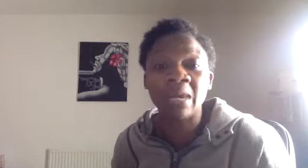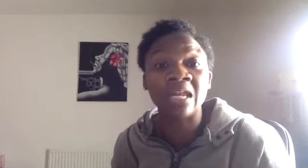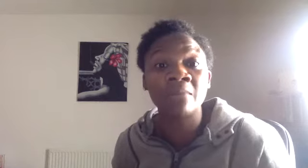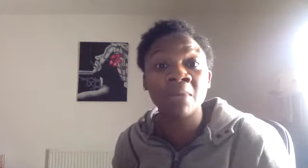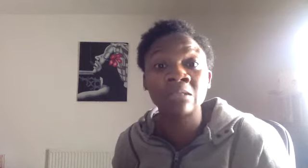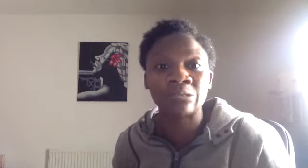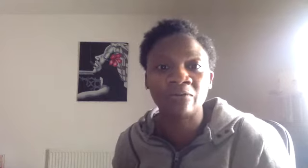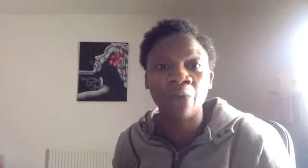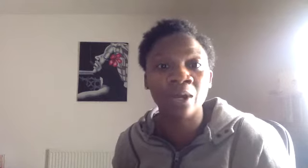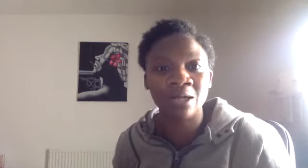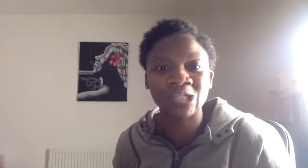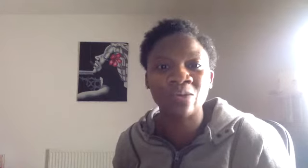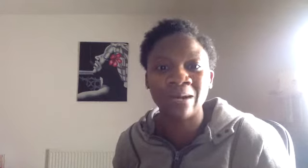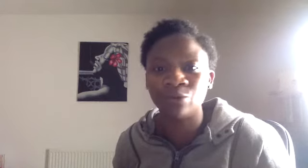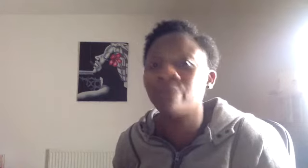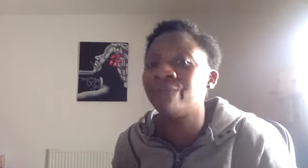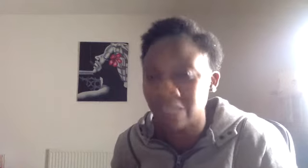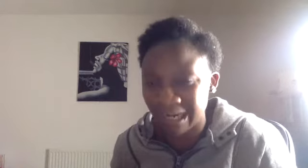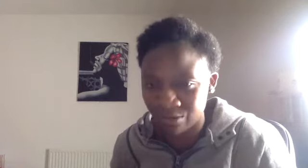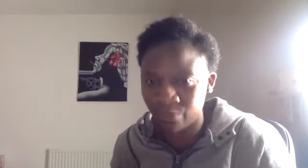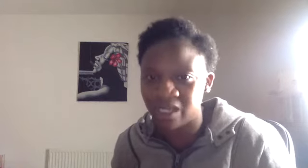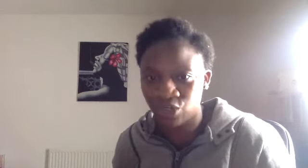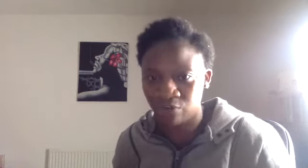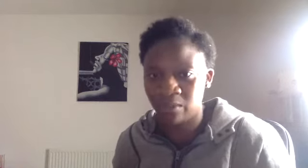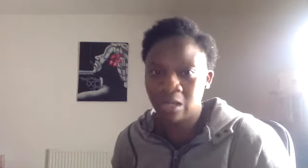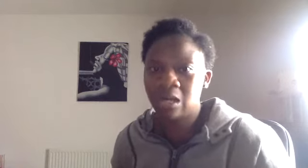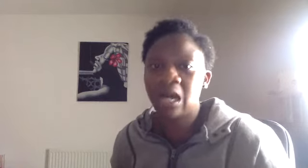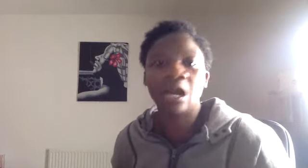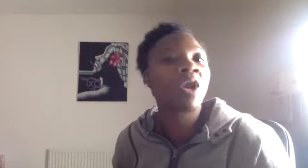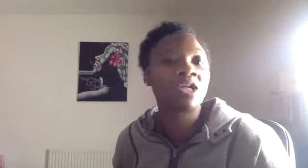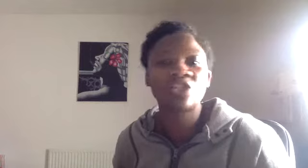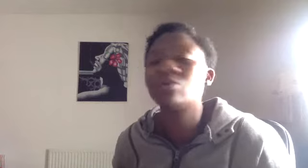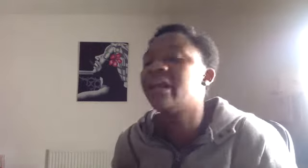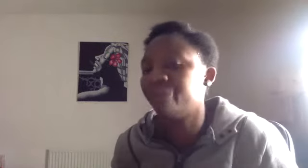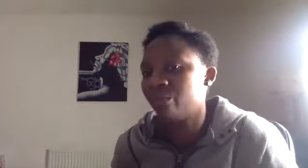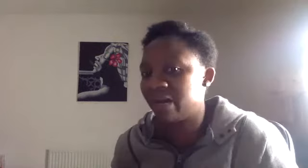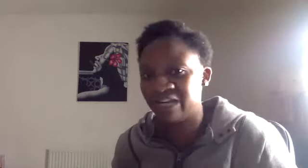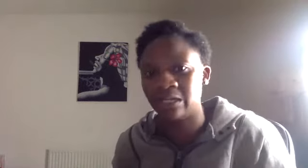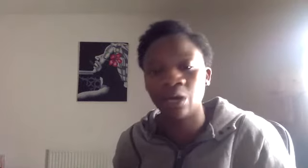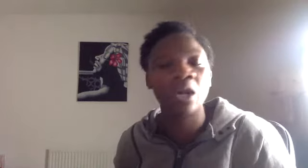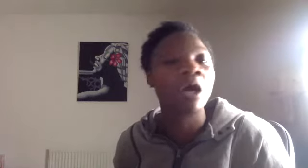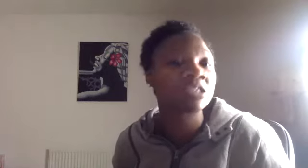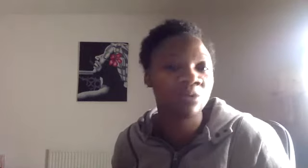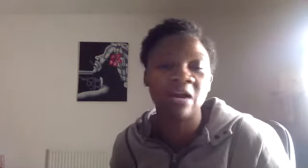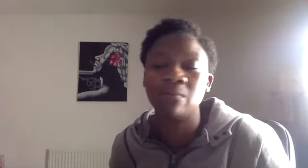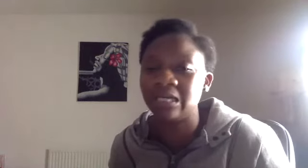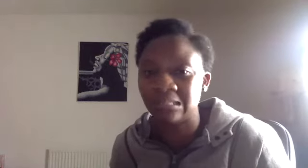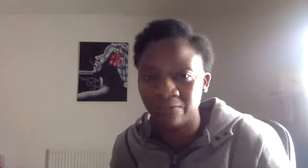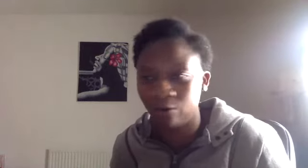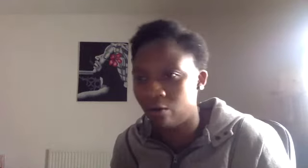in and amongst all of that, I will ask you about your 40 hour a week job and I will ask you if you're married and I will ask you how many kids you've got